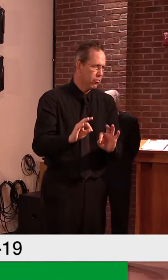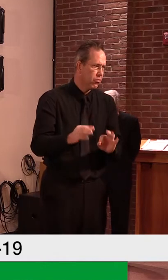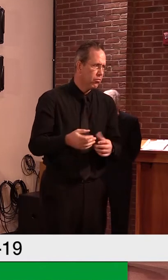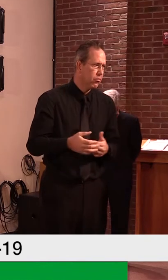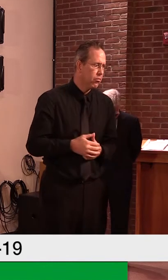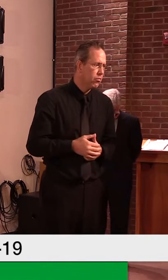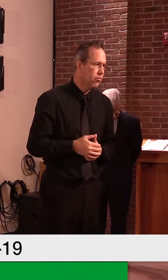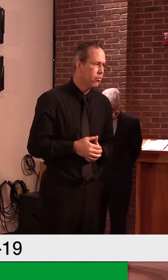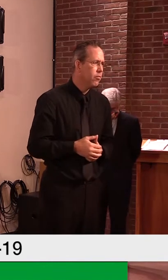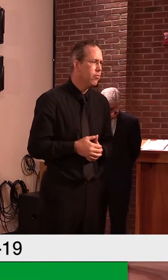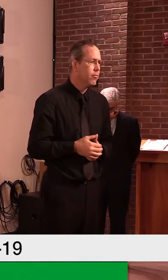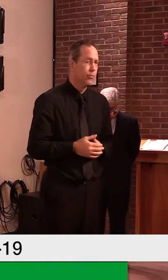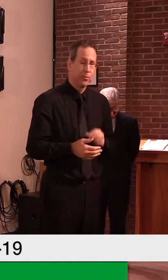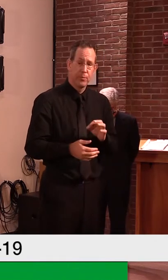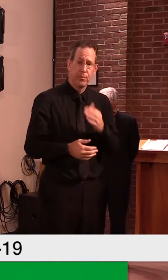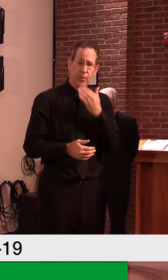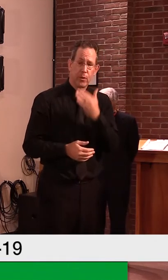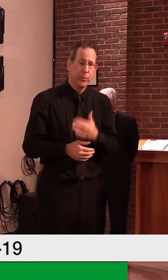A3 WCAX.